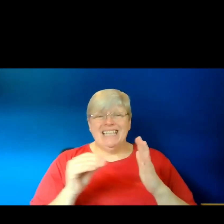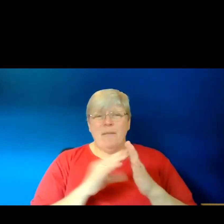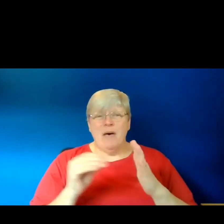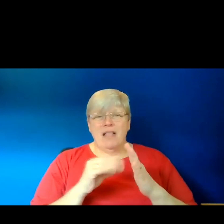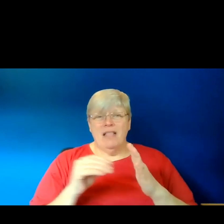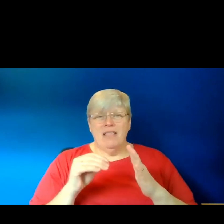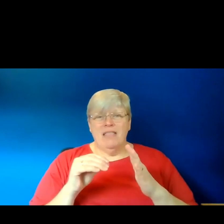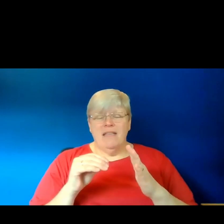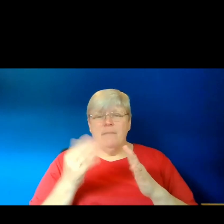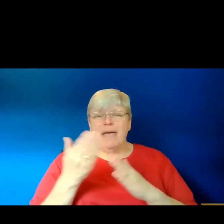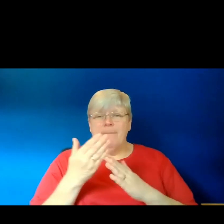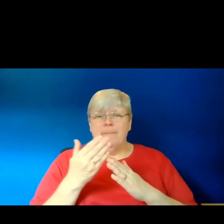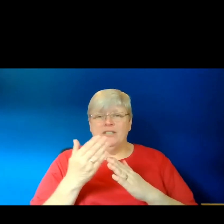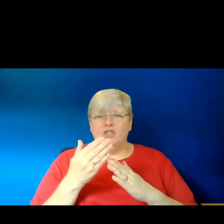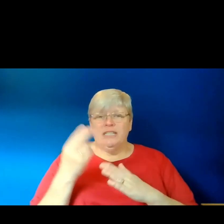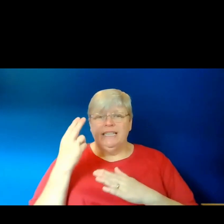Middle Name with Diacritics.